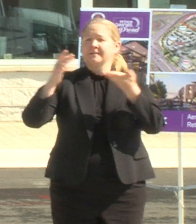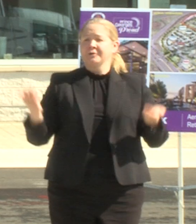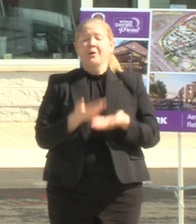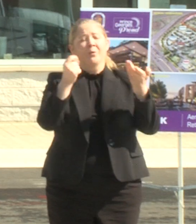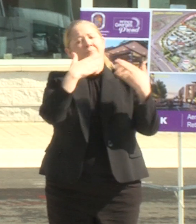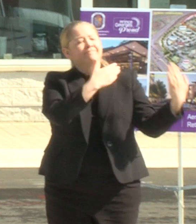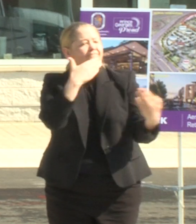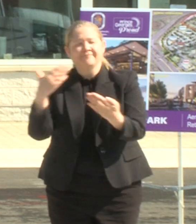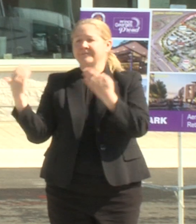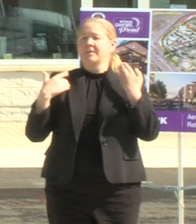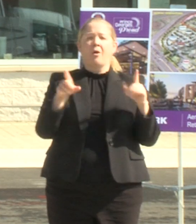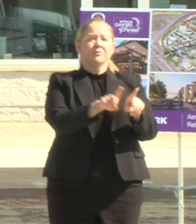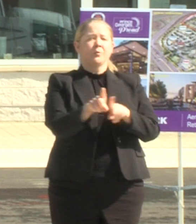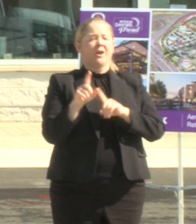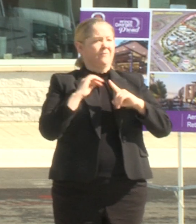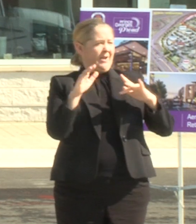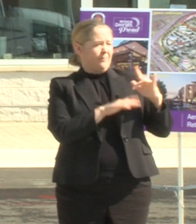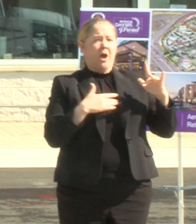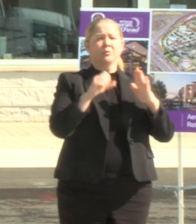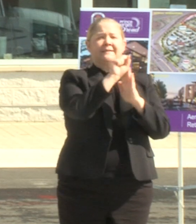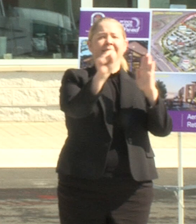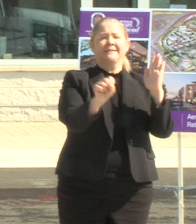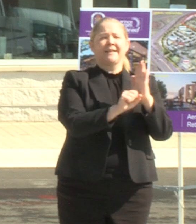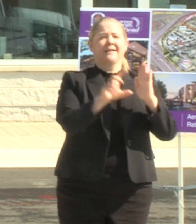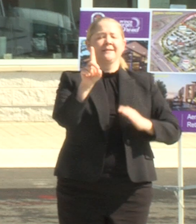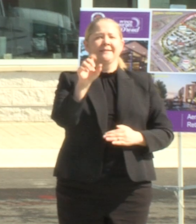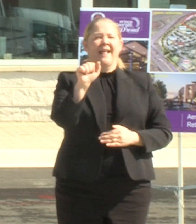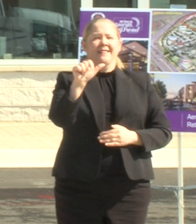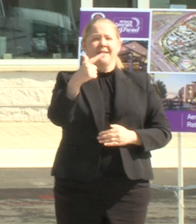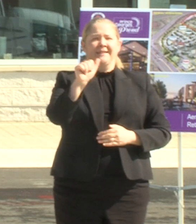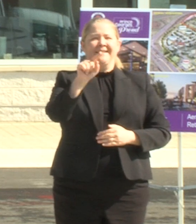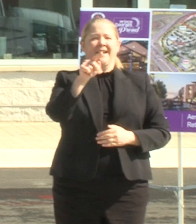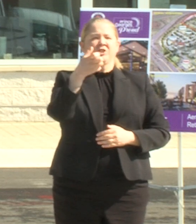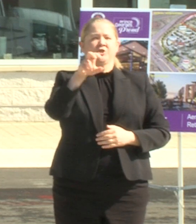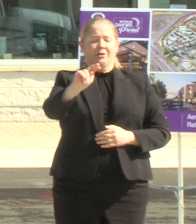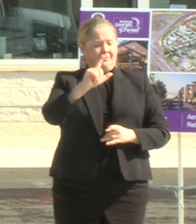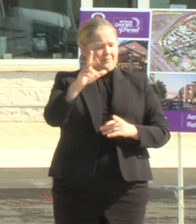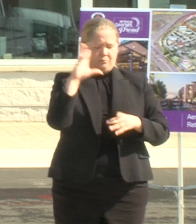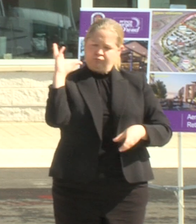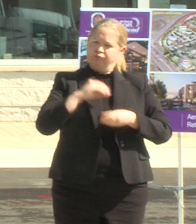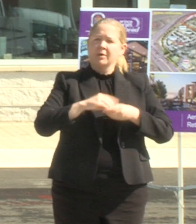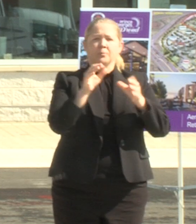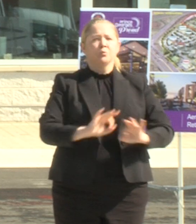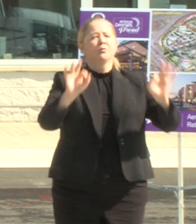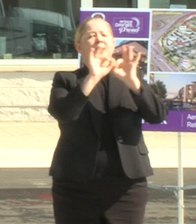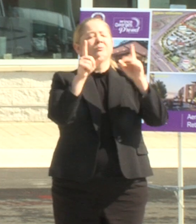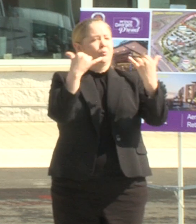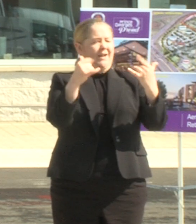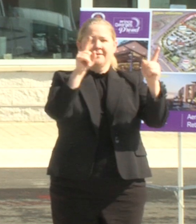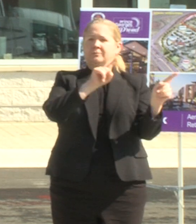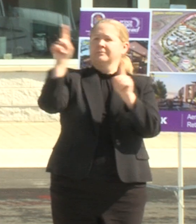want to thank also in their absence our state delegation who were critical parts of this success are today in Annapolis continuing